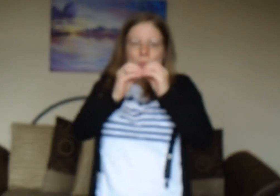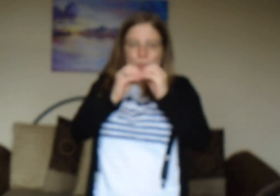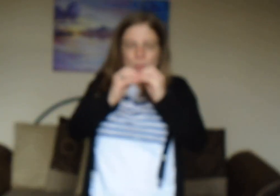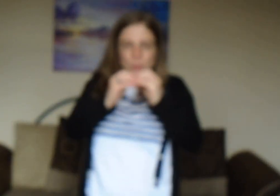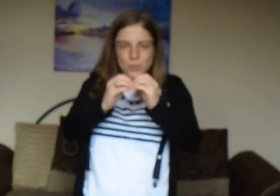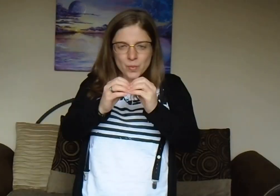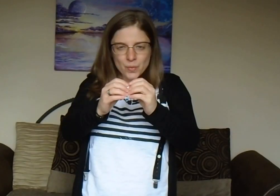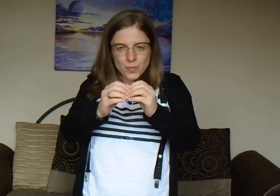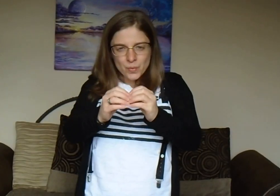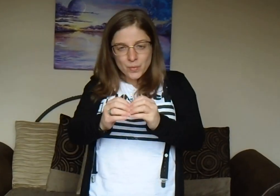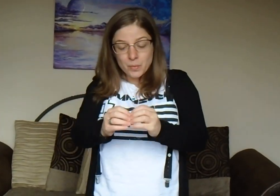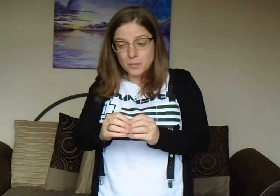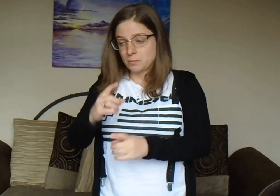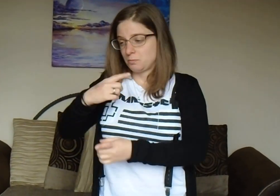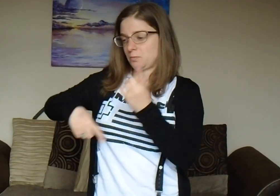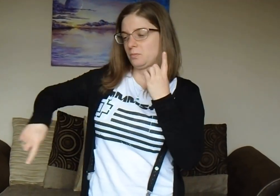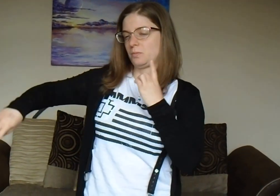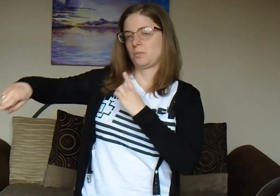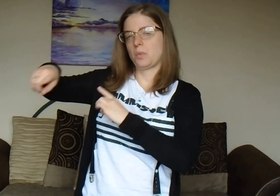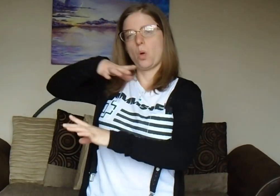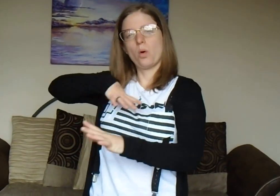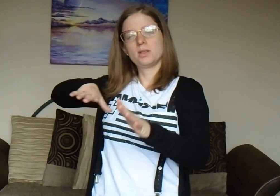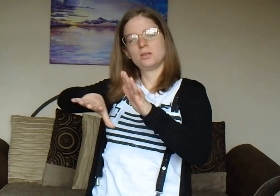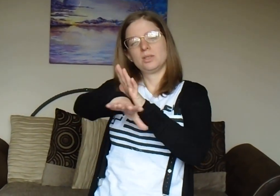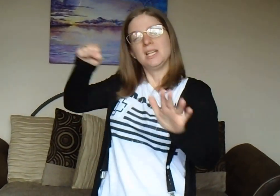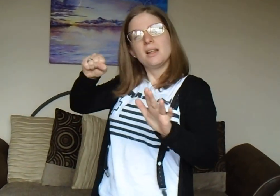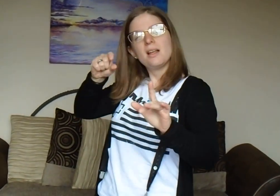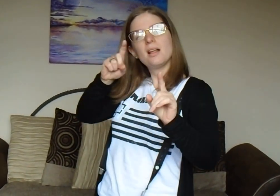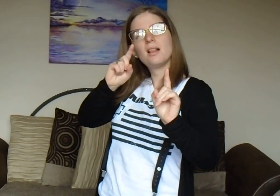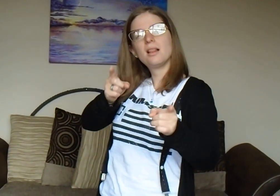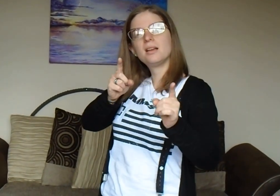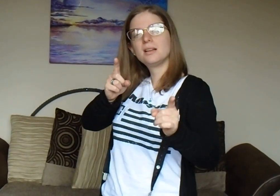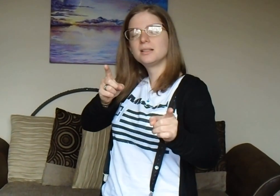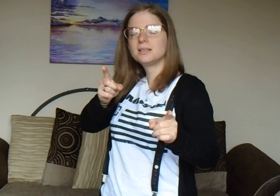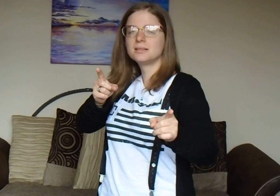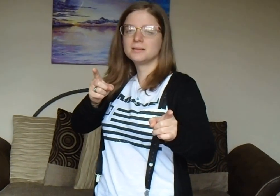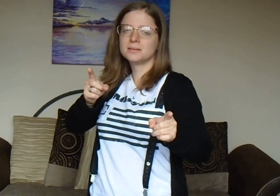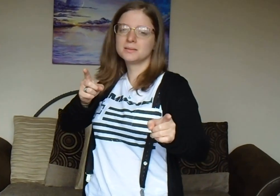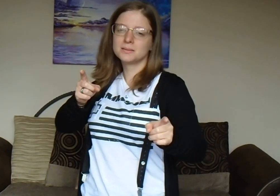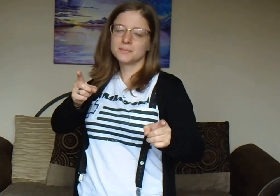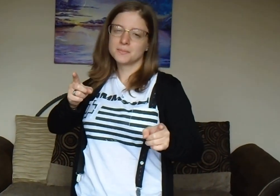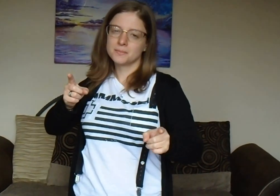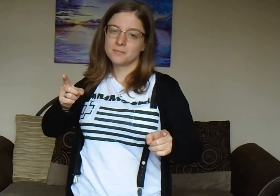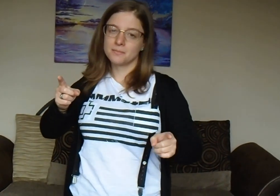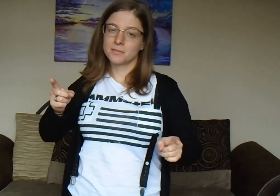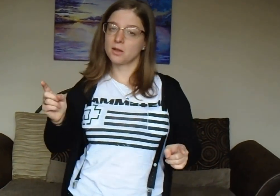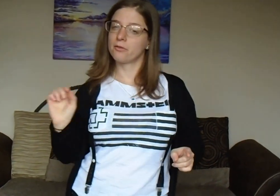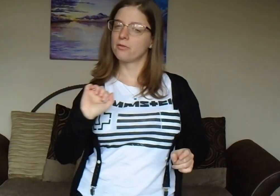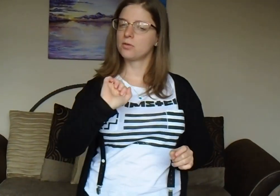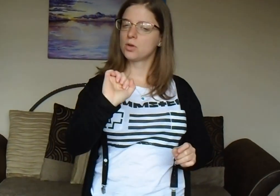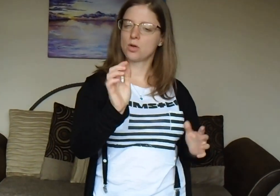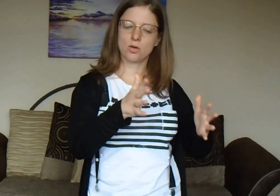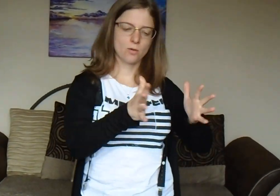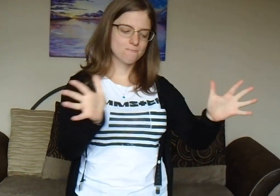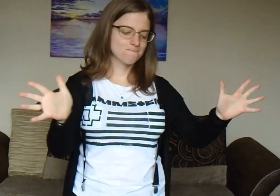Every soul is lost in the name From your foot, your